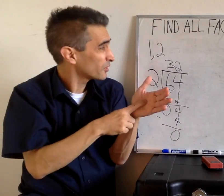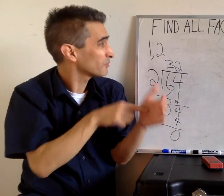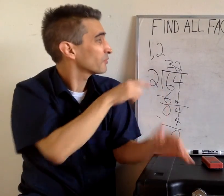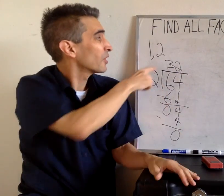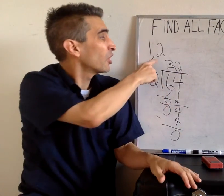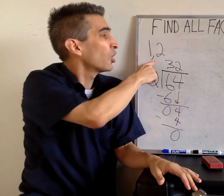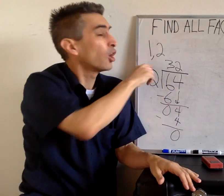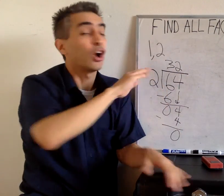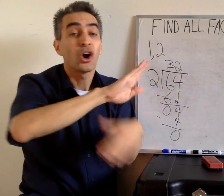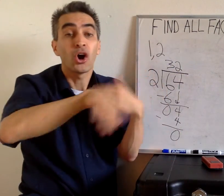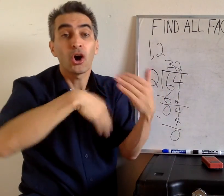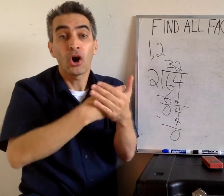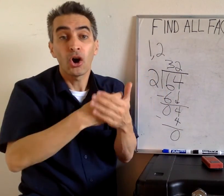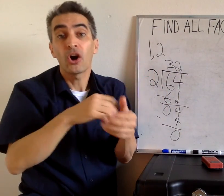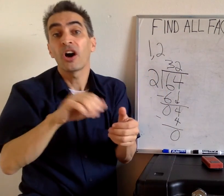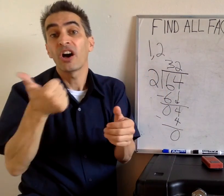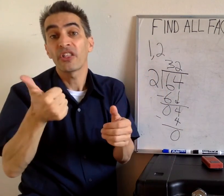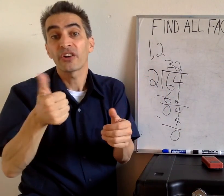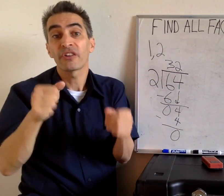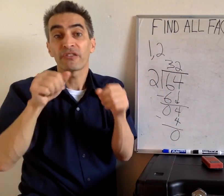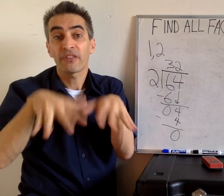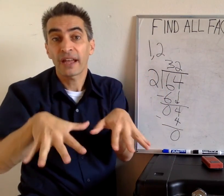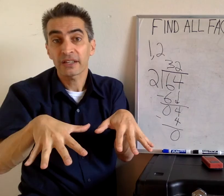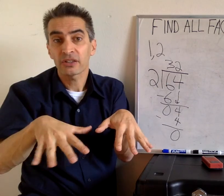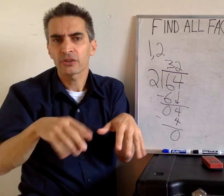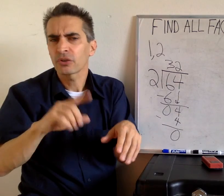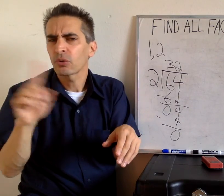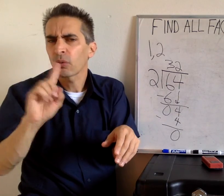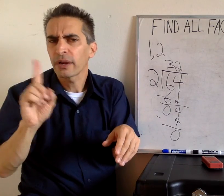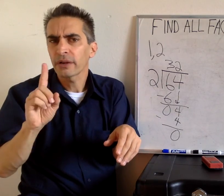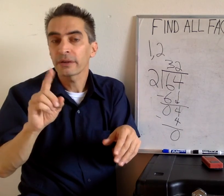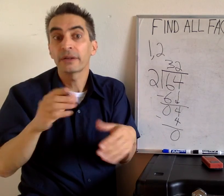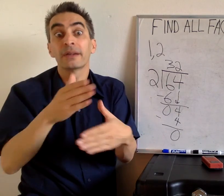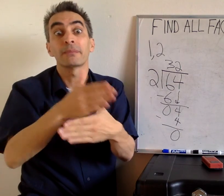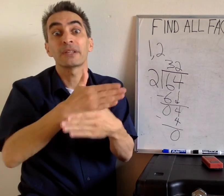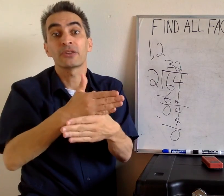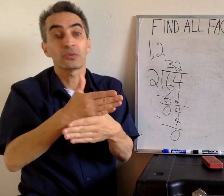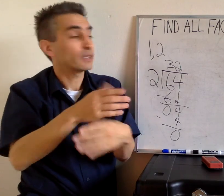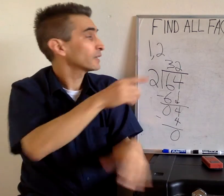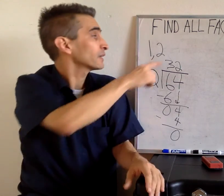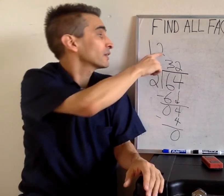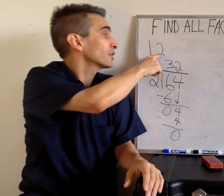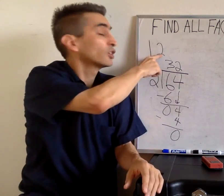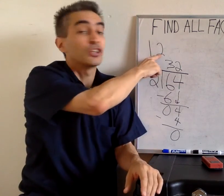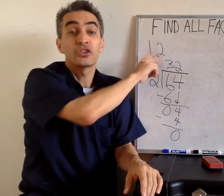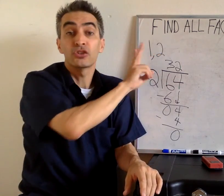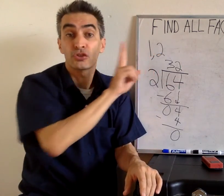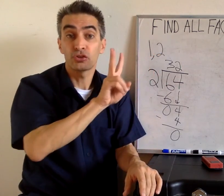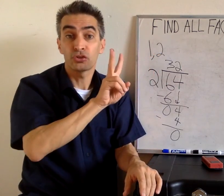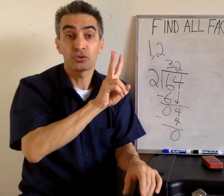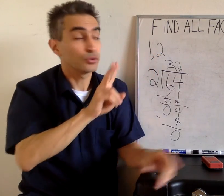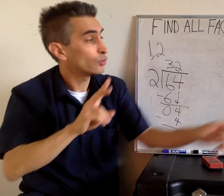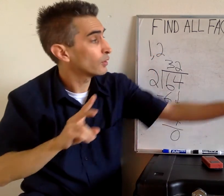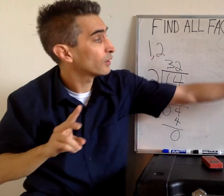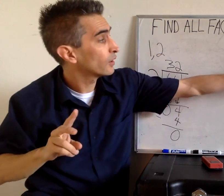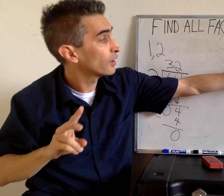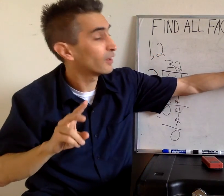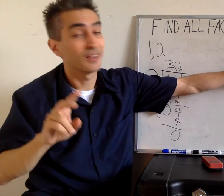Notice that all the other factors are found where? Well, they're found between the 2